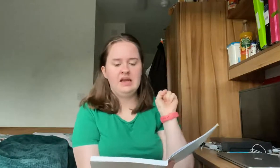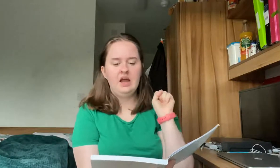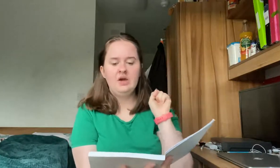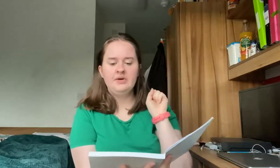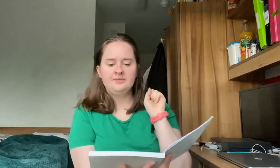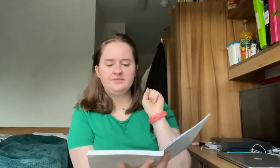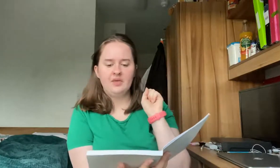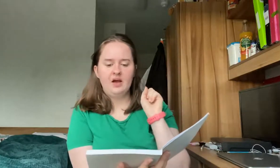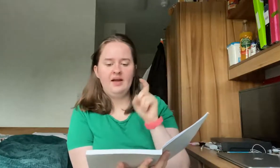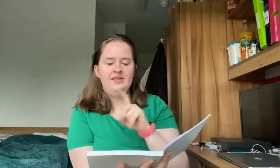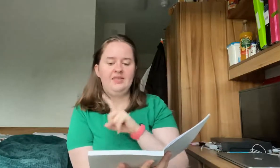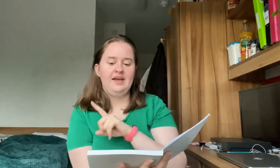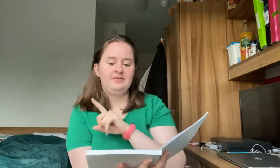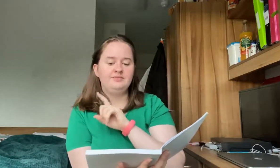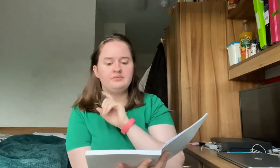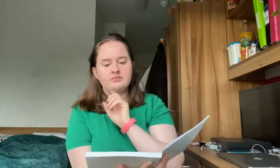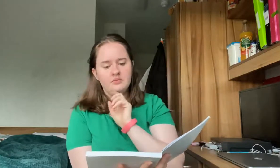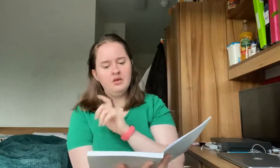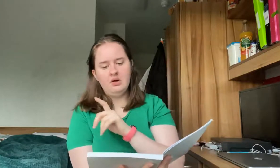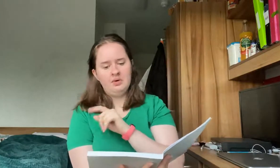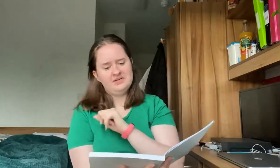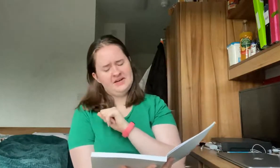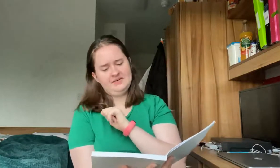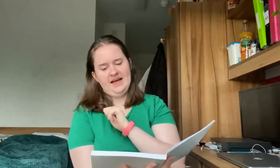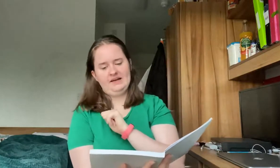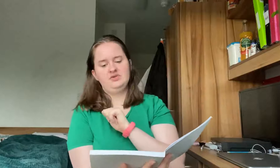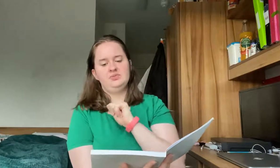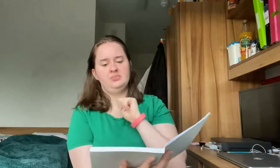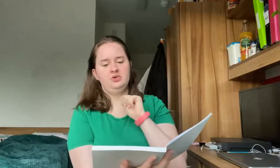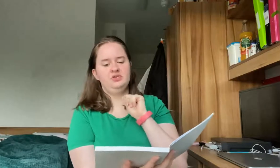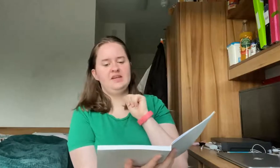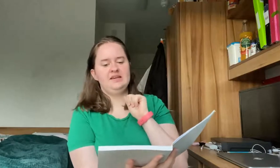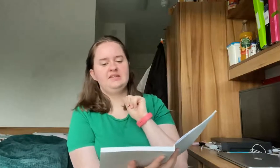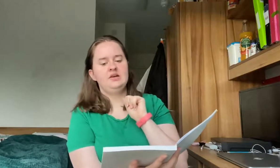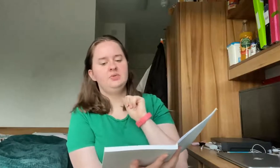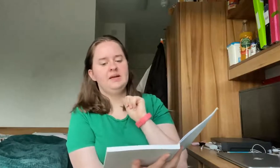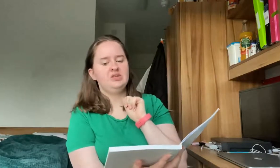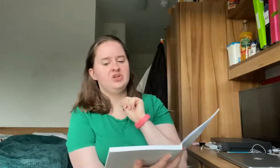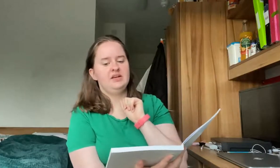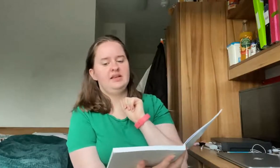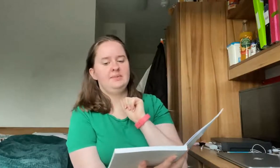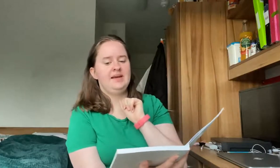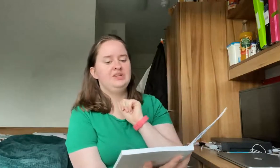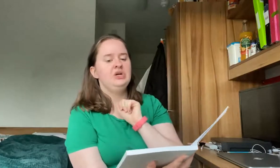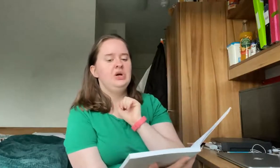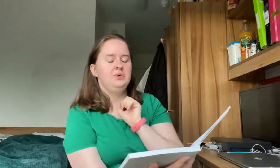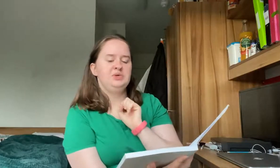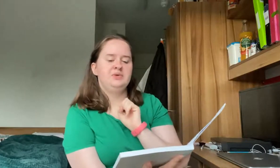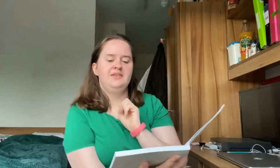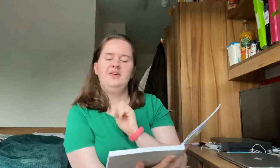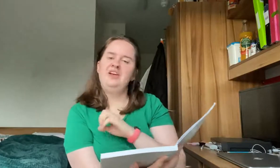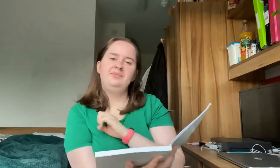I then whilst I was out bought a single pink gin and lemonade which was £5